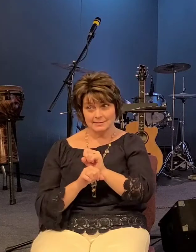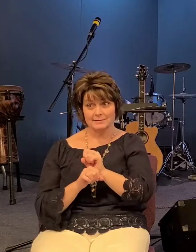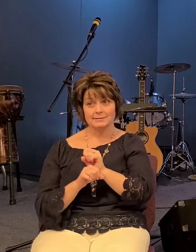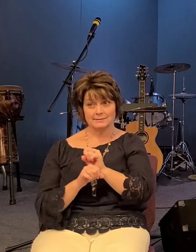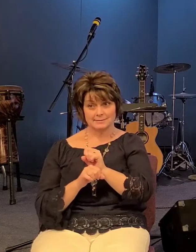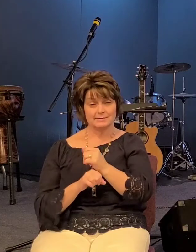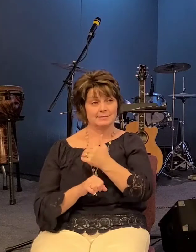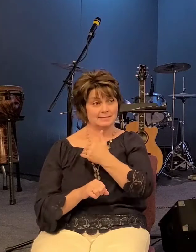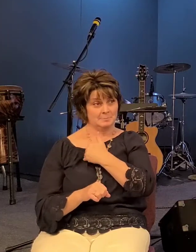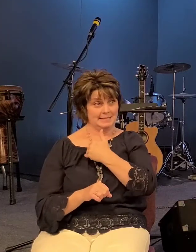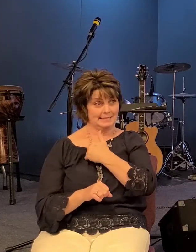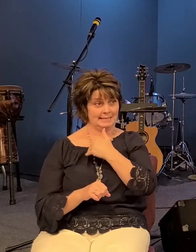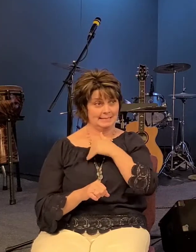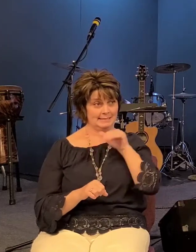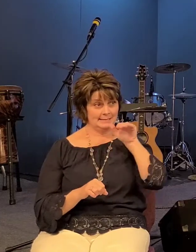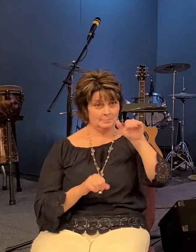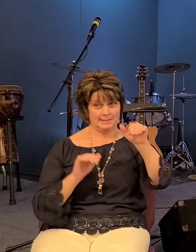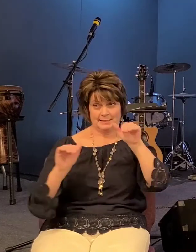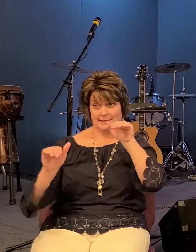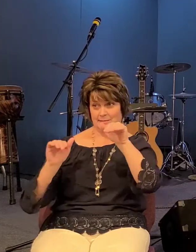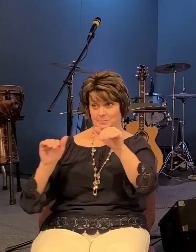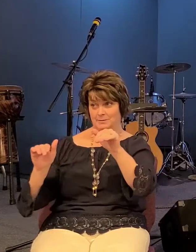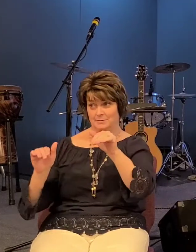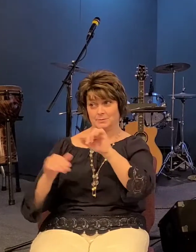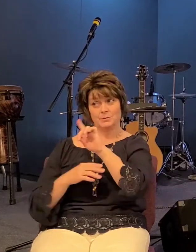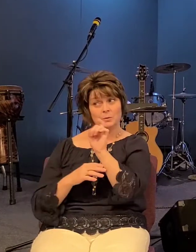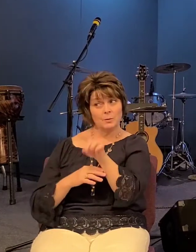and the question is how would you respond